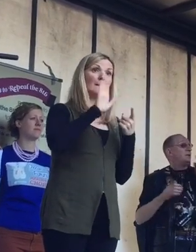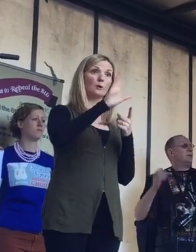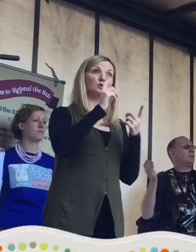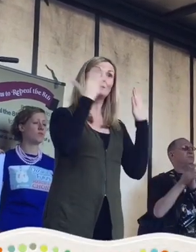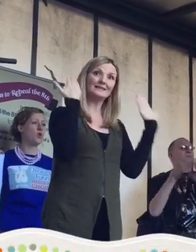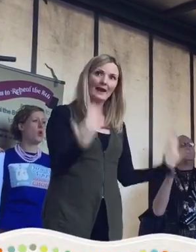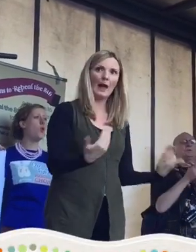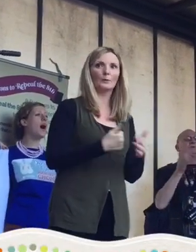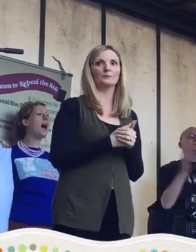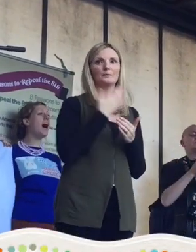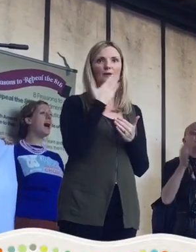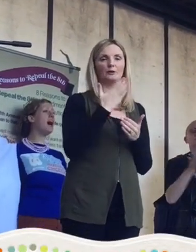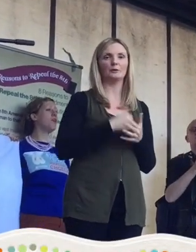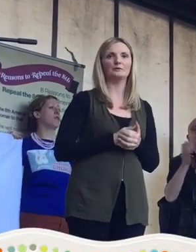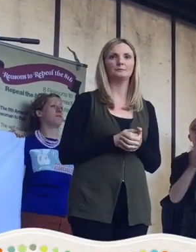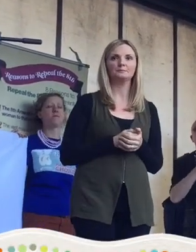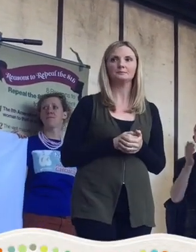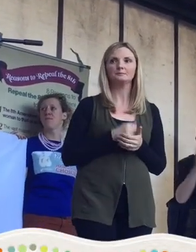do it now. Thank you.